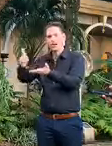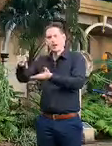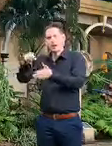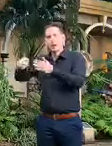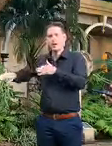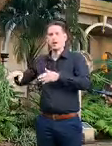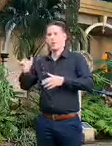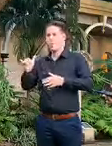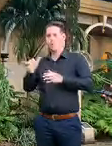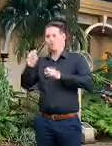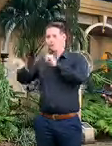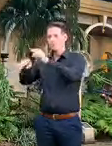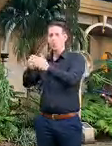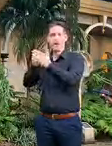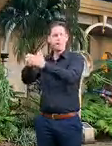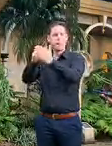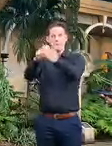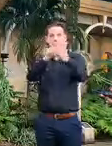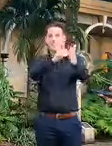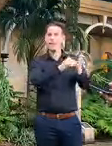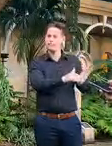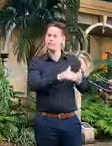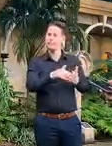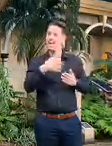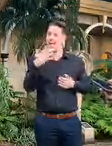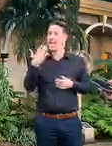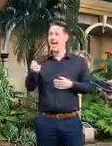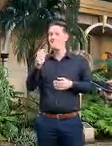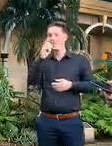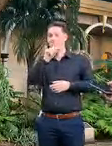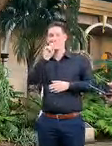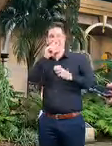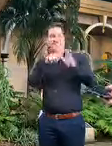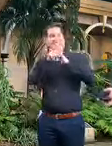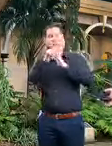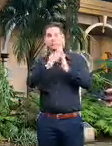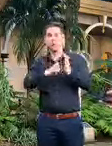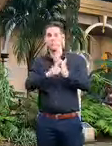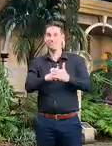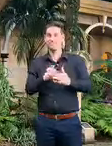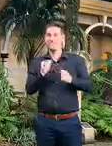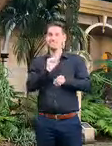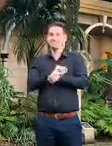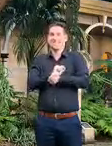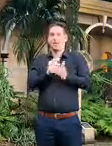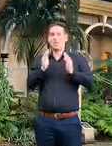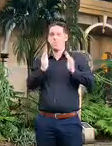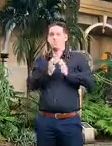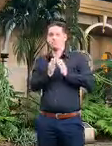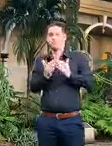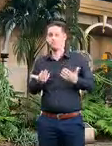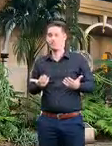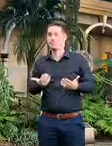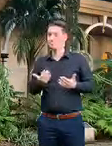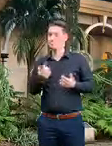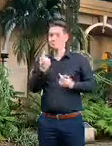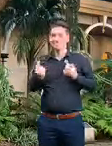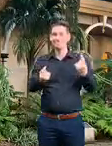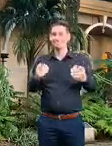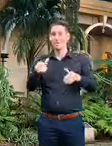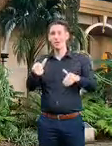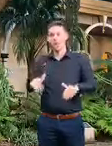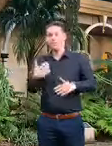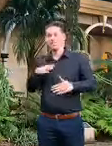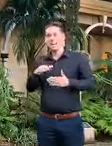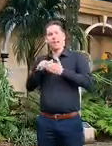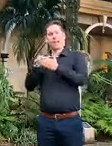the suburb if you can help out in some way there are some people that probably can't get out and do their shopping there's uh there's a lot of people that need help at